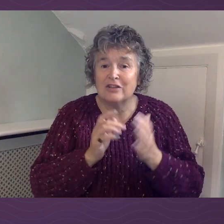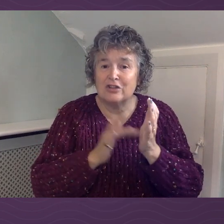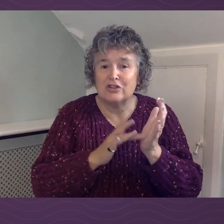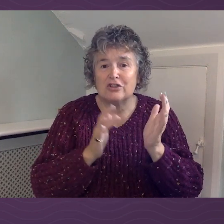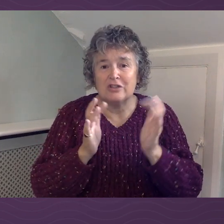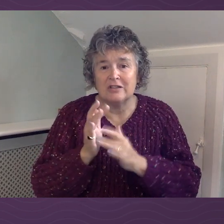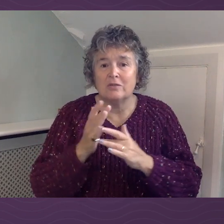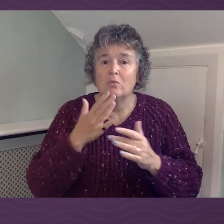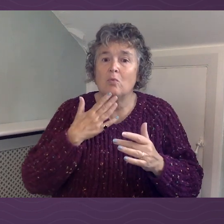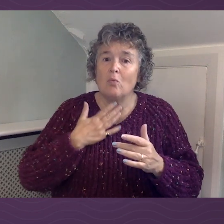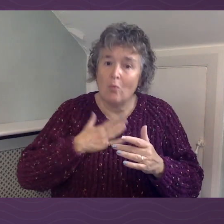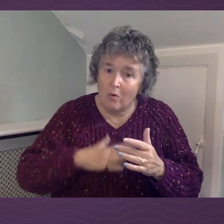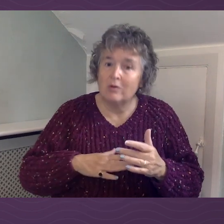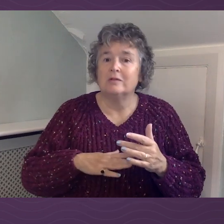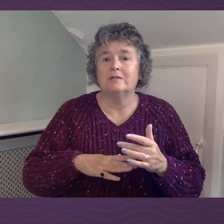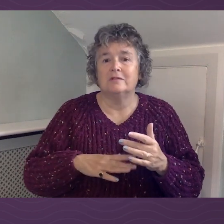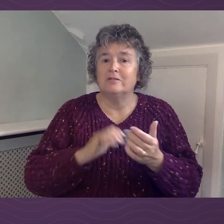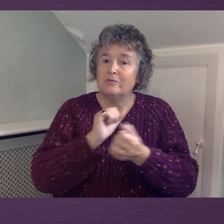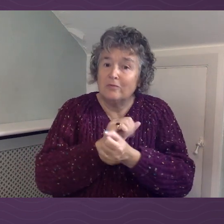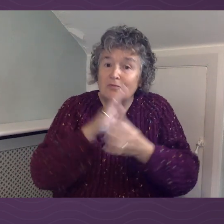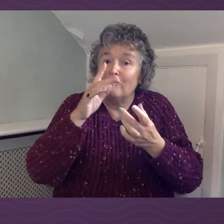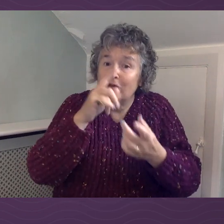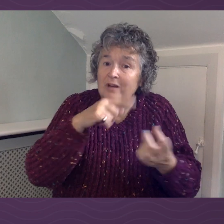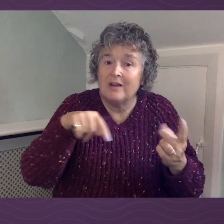Jesus wants to do that for you today.